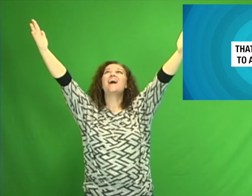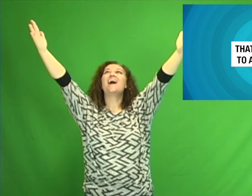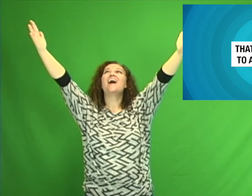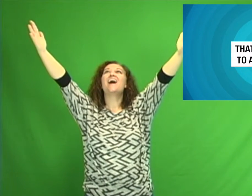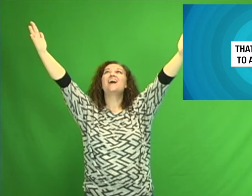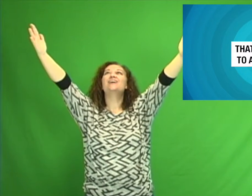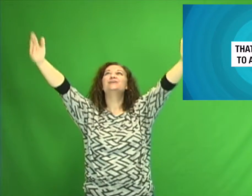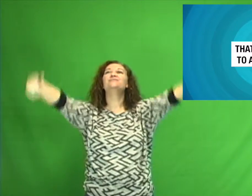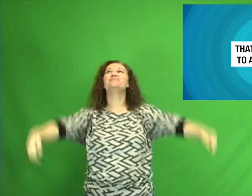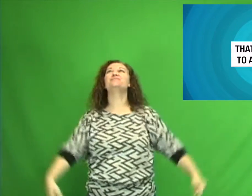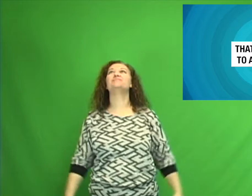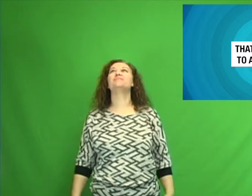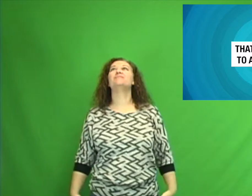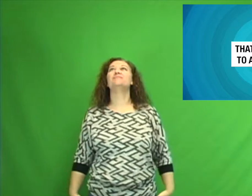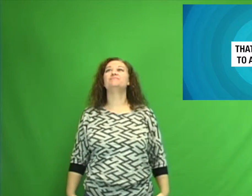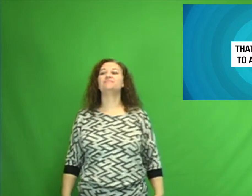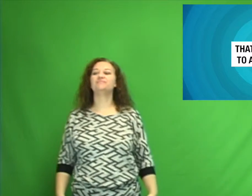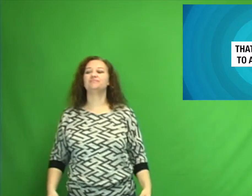are